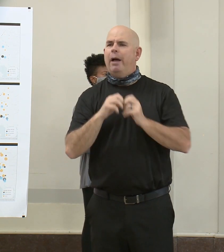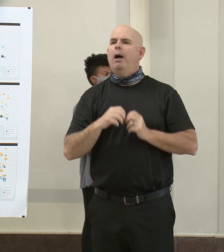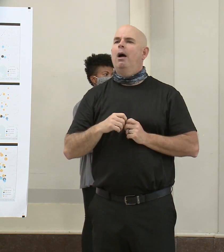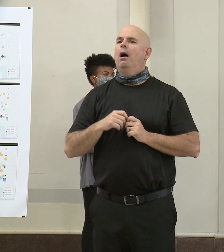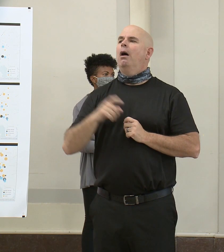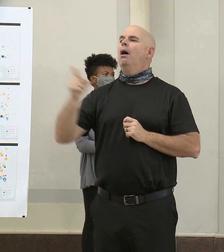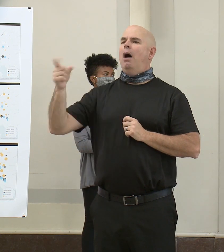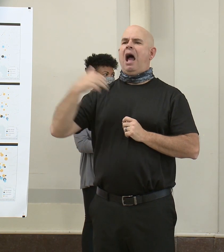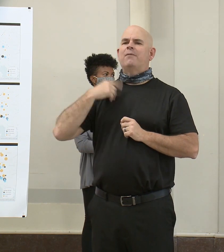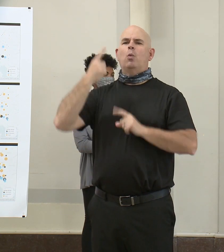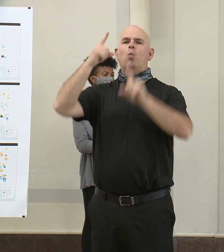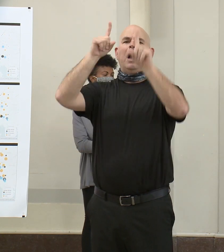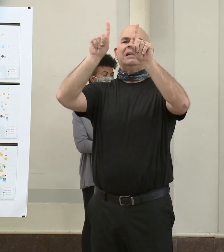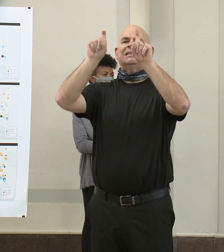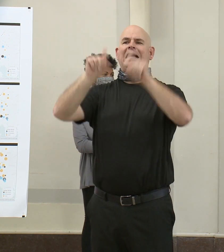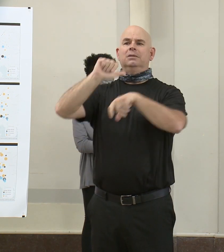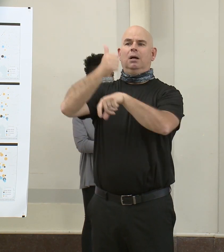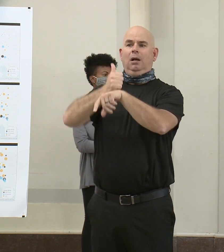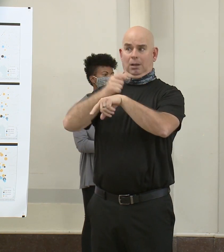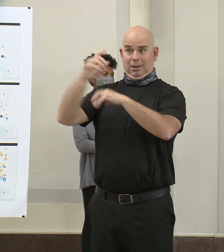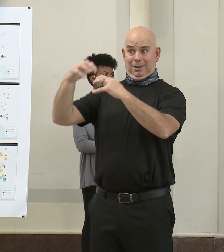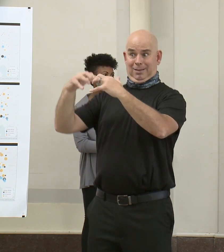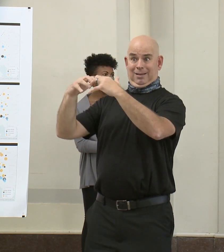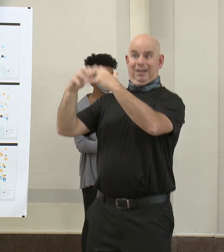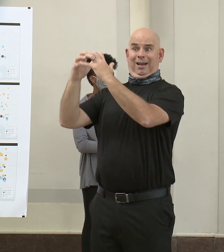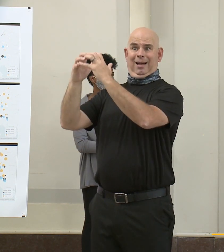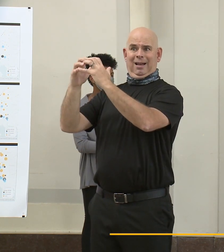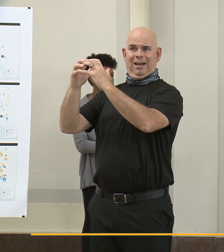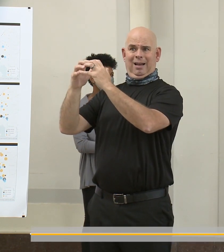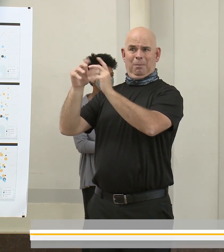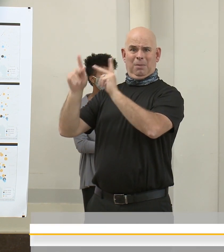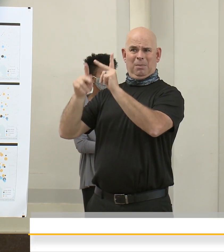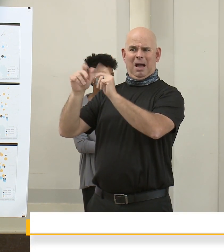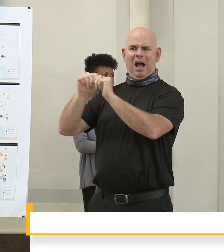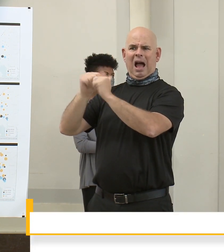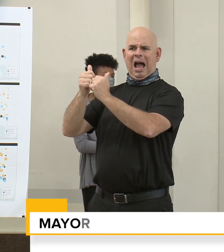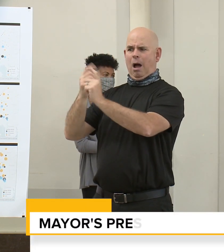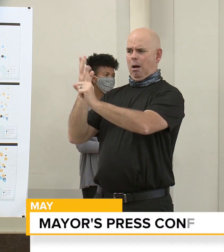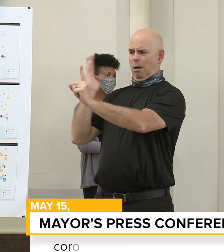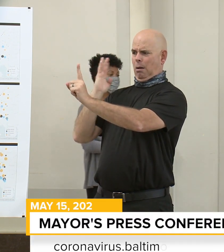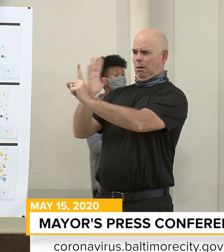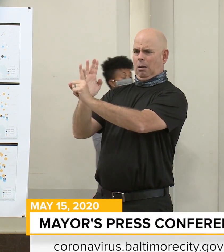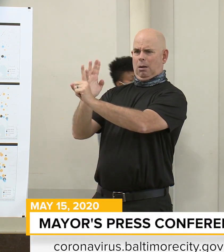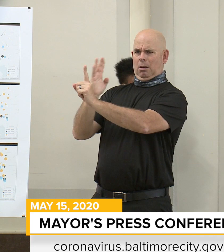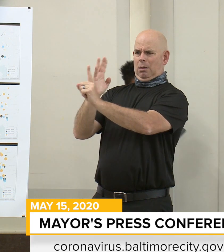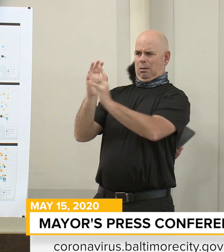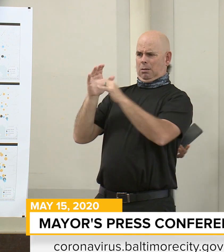social distancing. So people are paying attention attention. And they are doing what they're supposed to do.